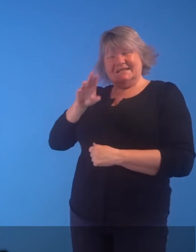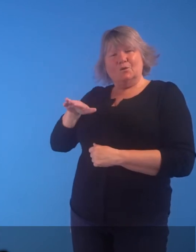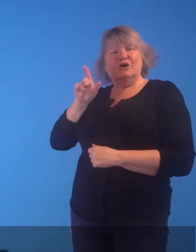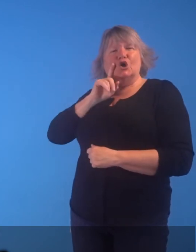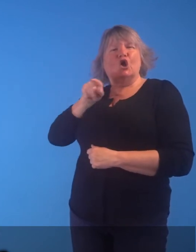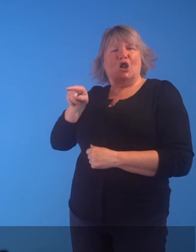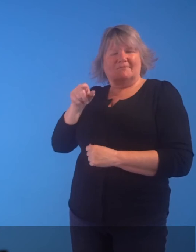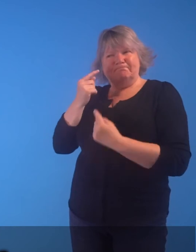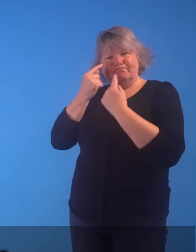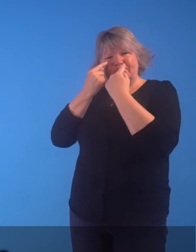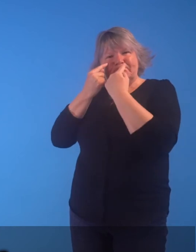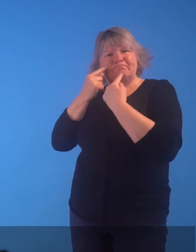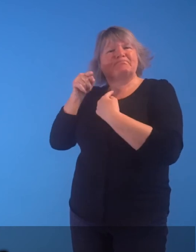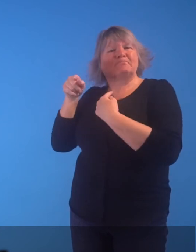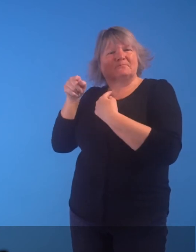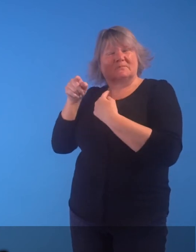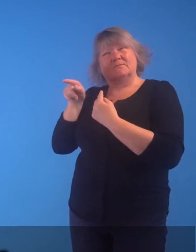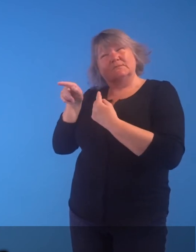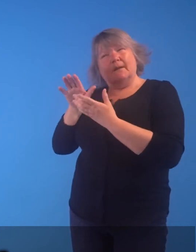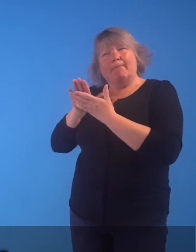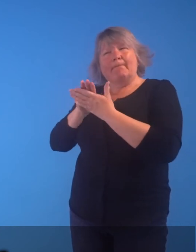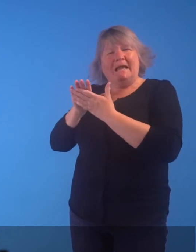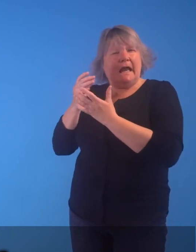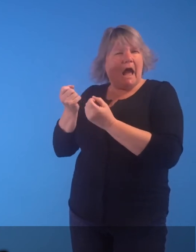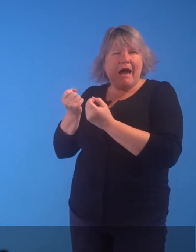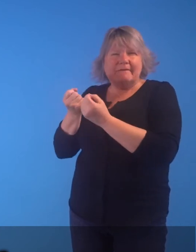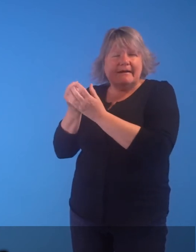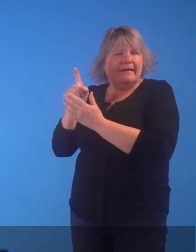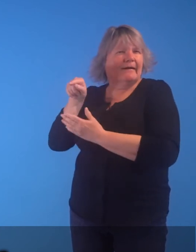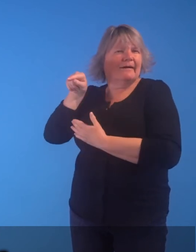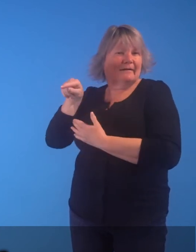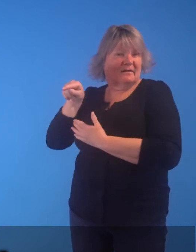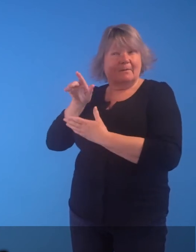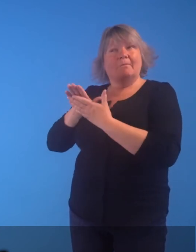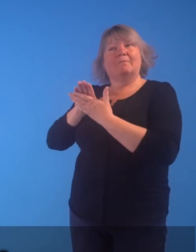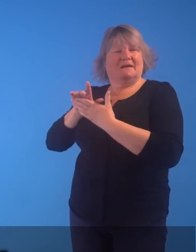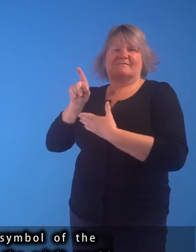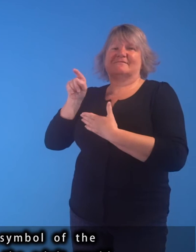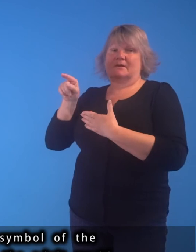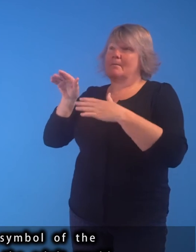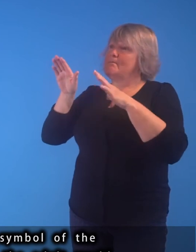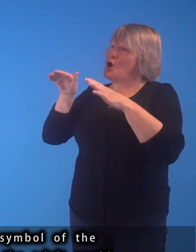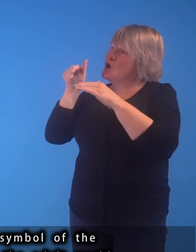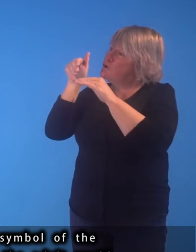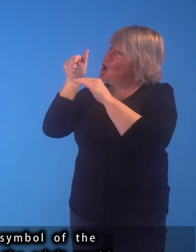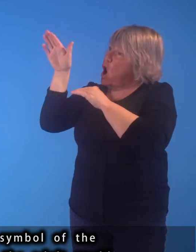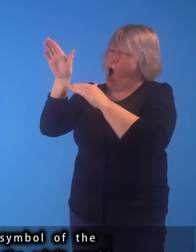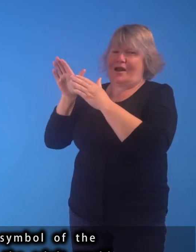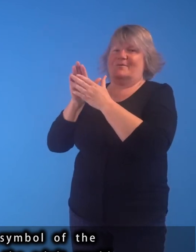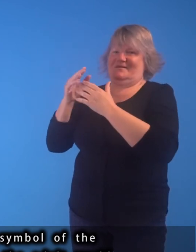The portrayal of the little girl in tears hints at another meaning. With the departure of the birds, a symbol